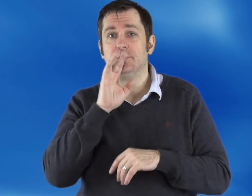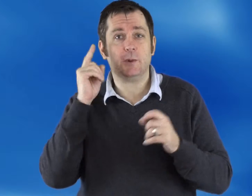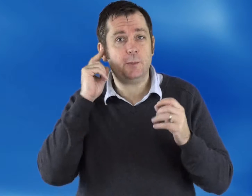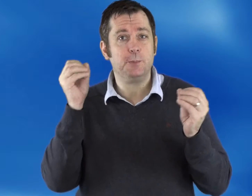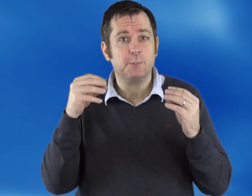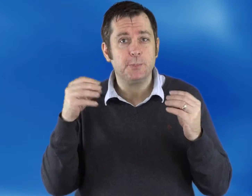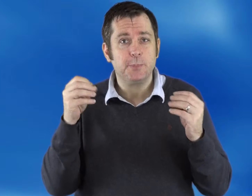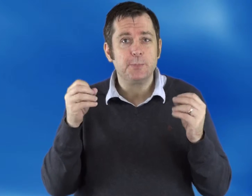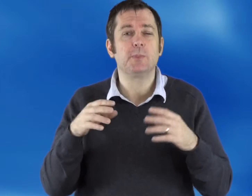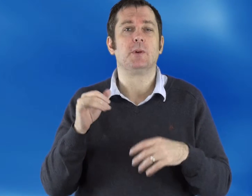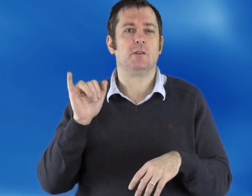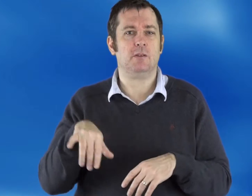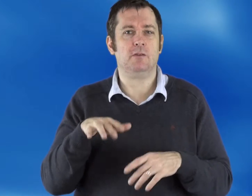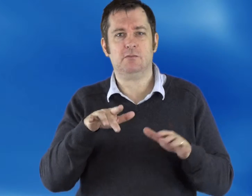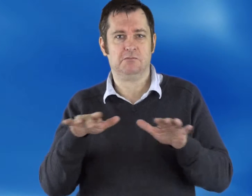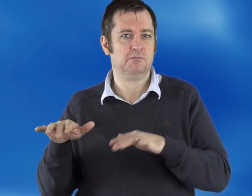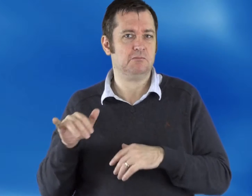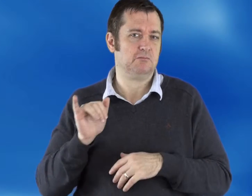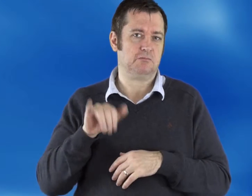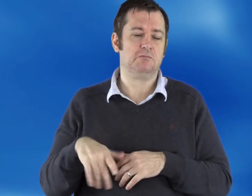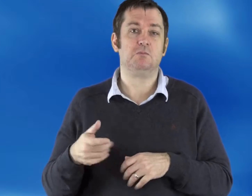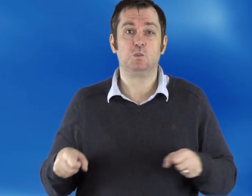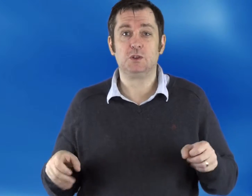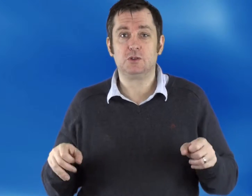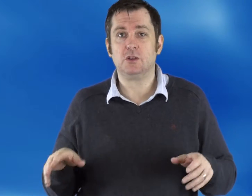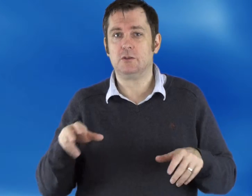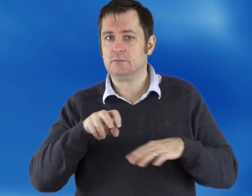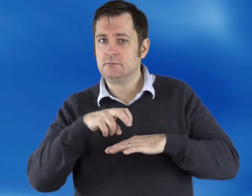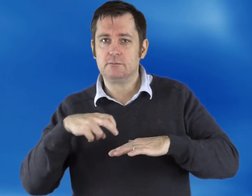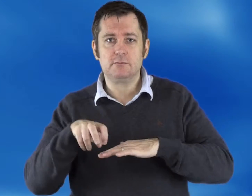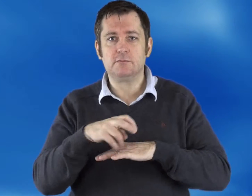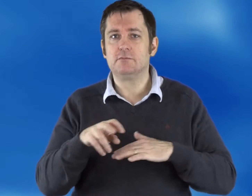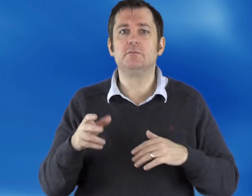Audio input for blind users. Accessibility provided by wheelchair ramps.